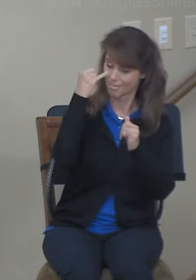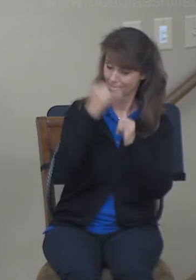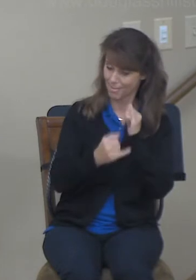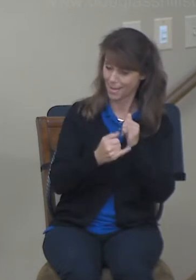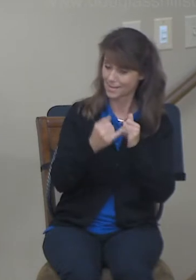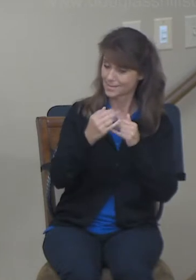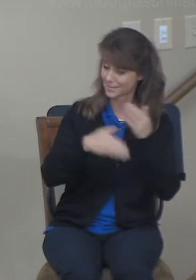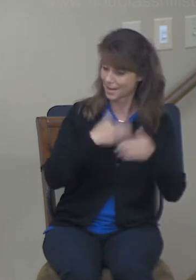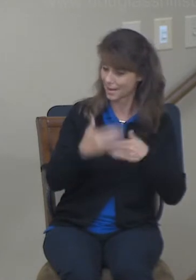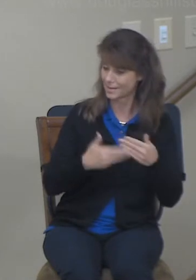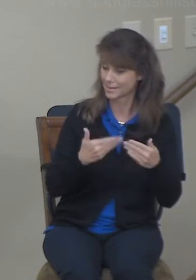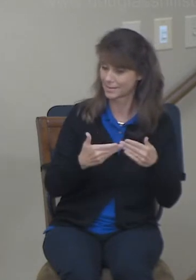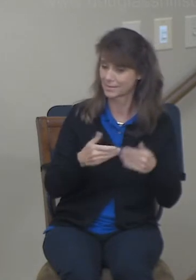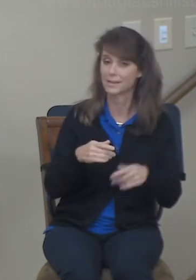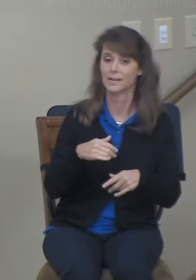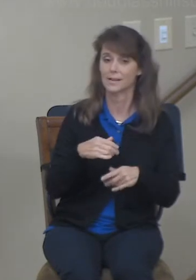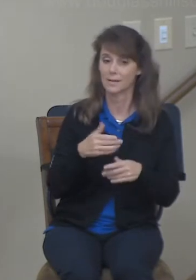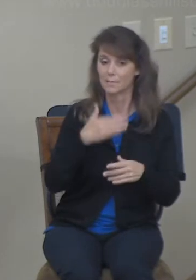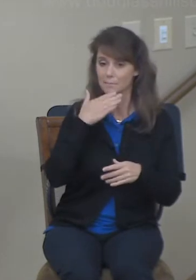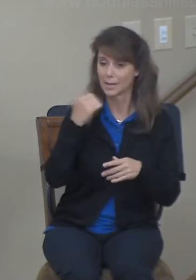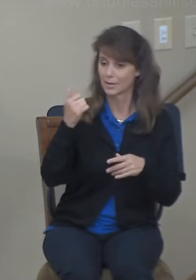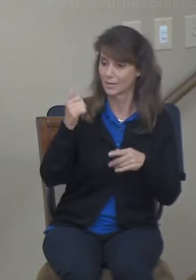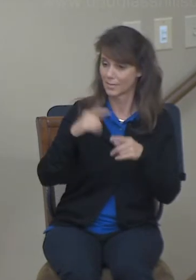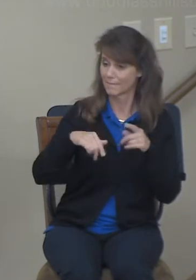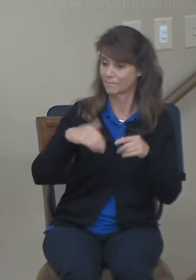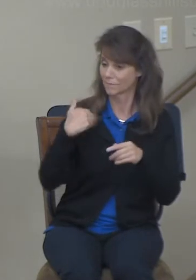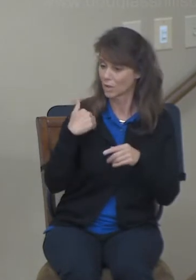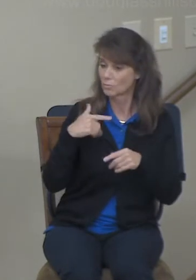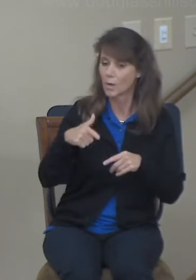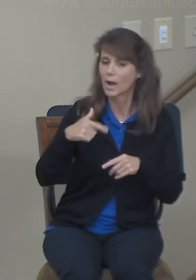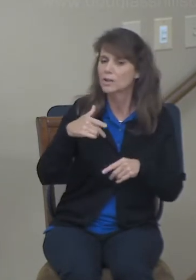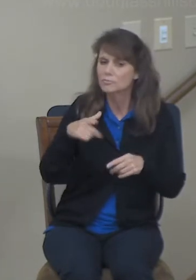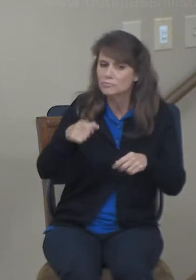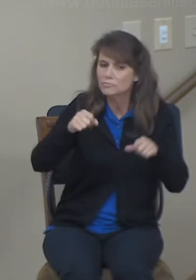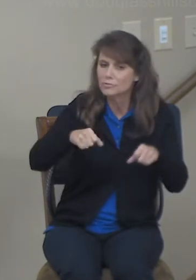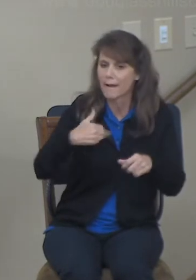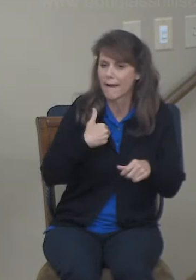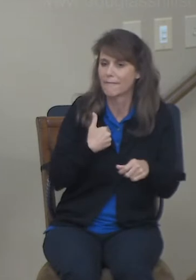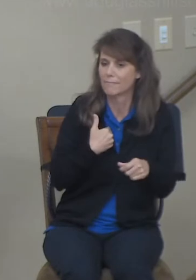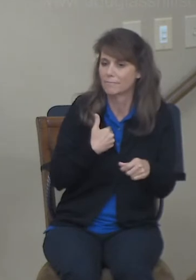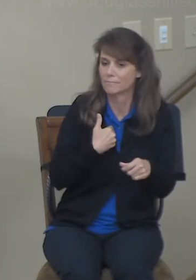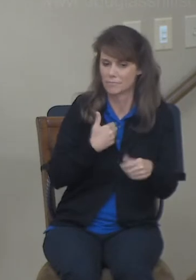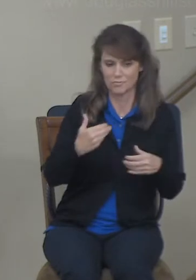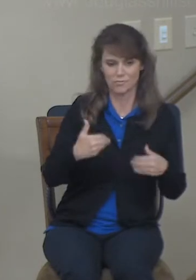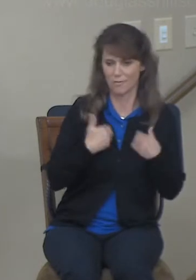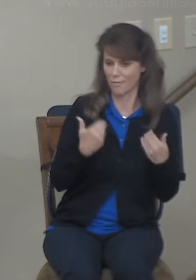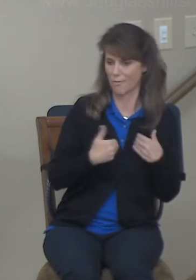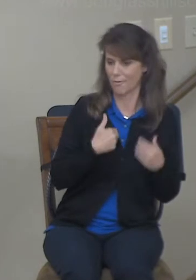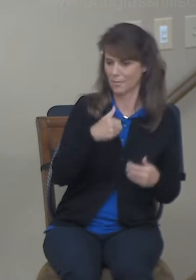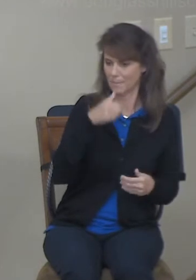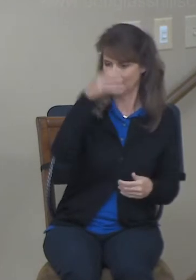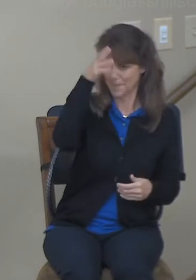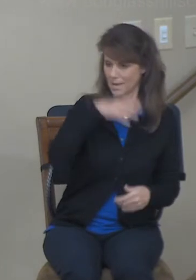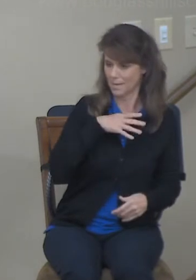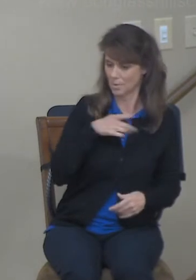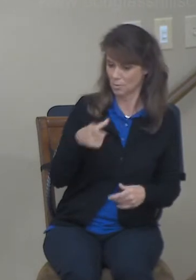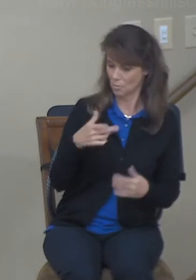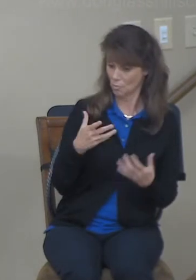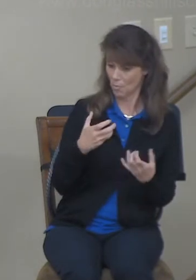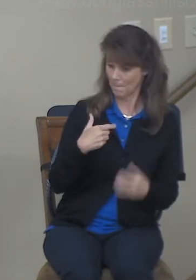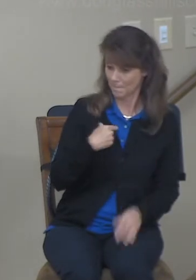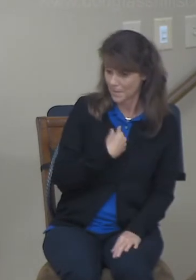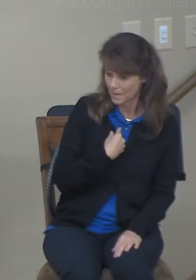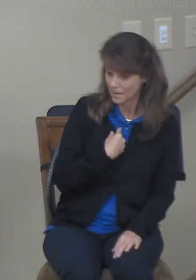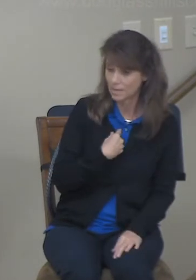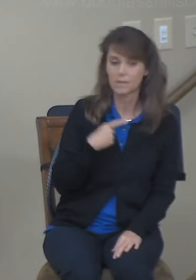than the first by not going after young men, whether poor or rich. Now, my daughter, do not fear. I will do to